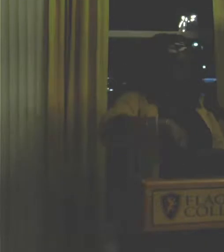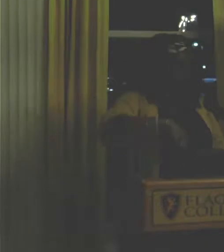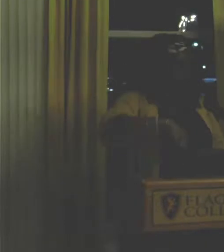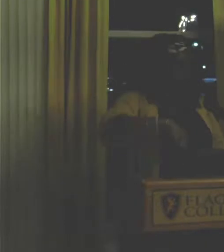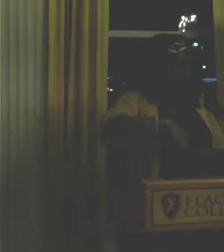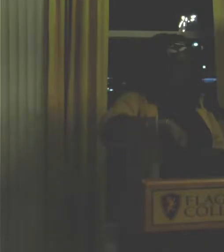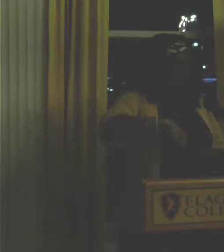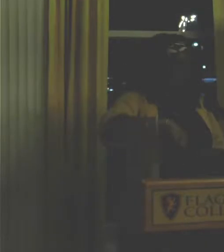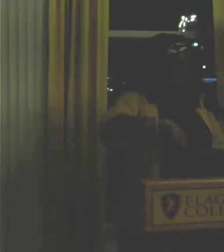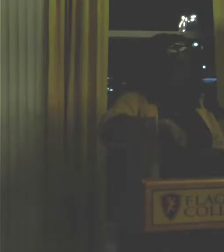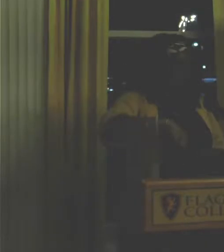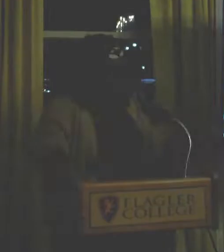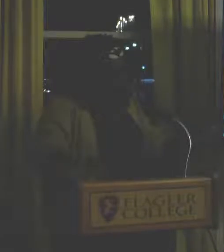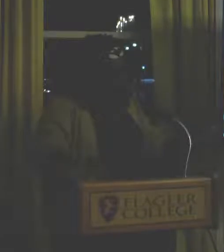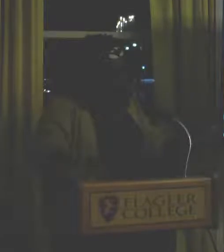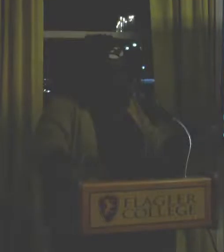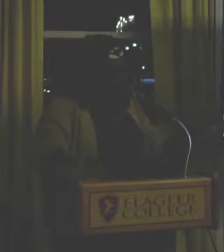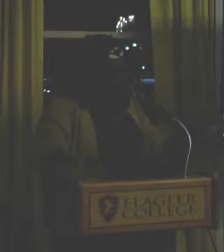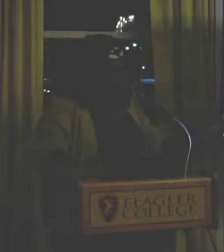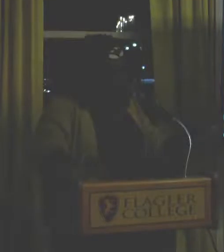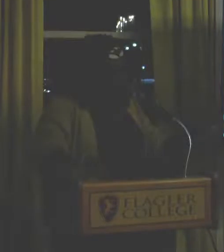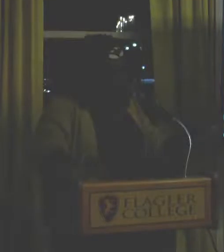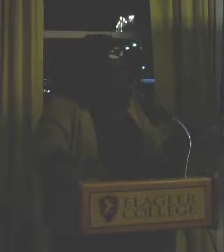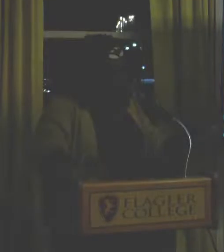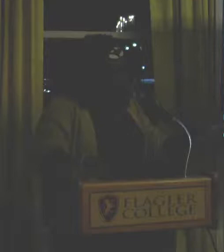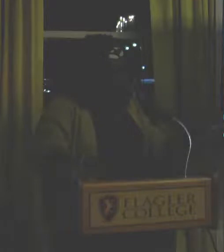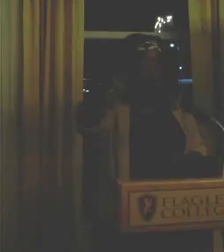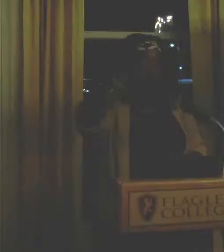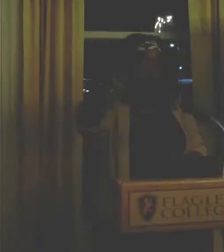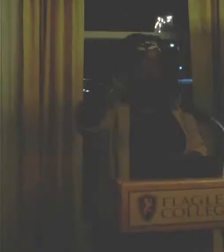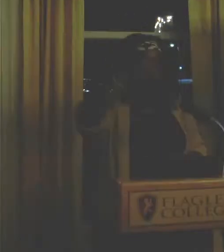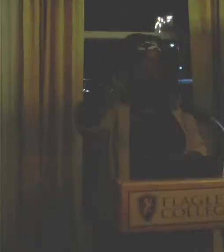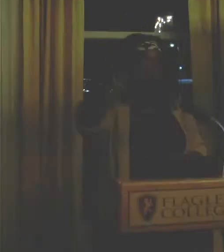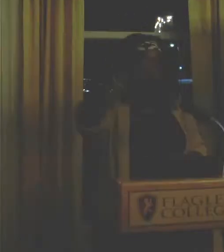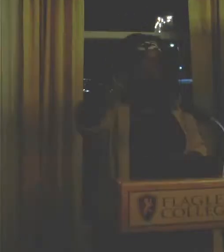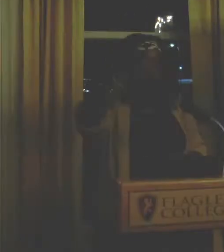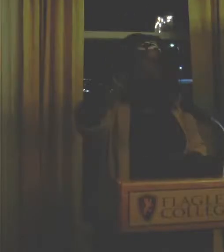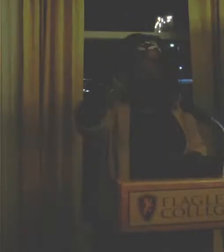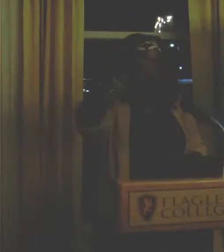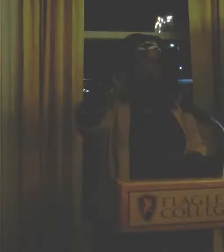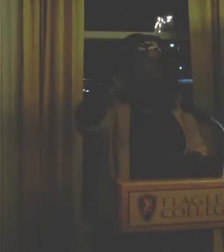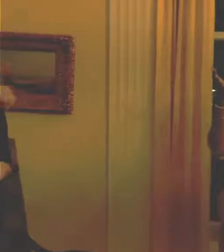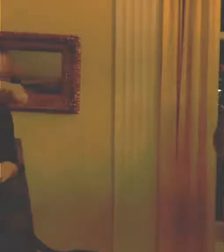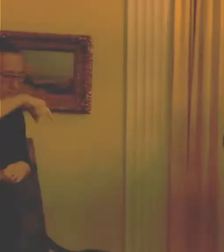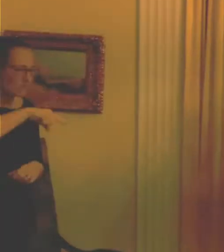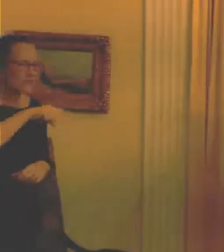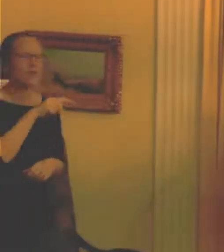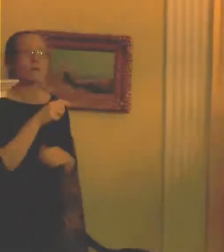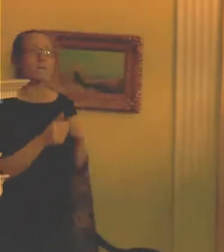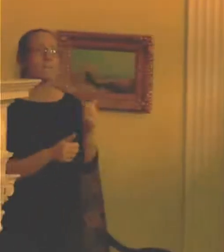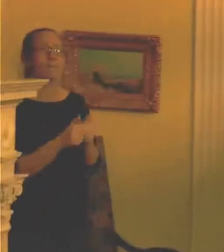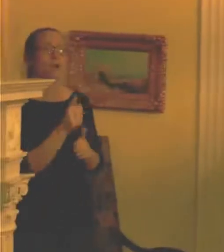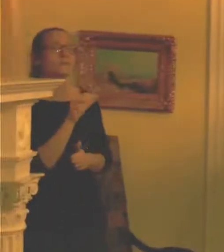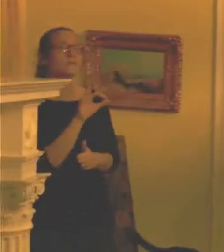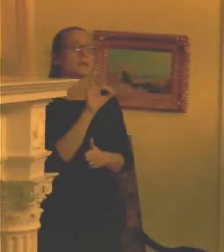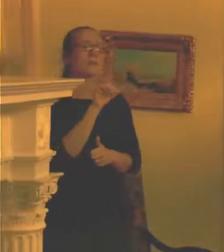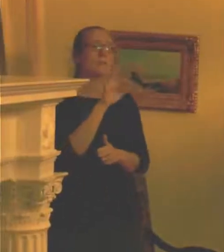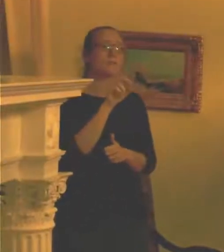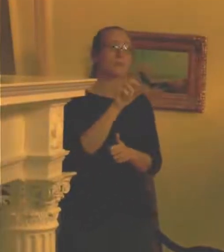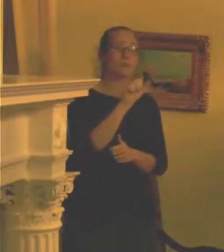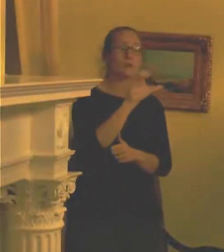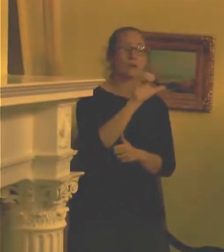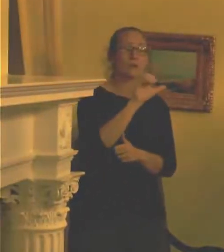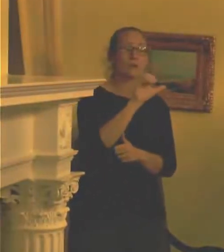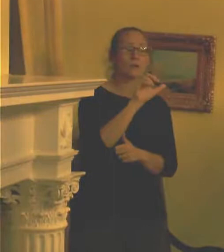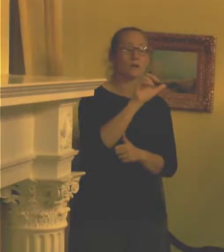to be. And then I'm using like eye droppers to drop the paint. It's mainly like acrylic ink or fluid acrylic. And I'm